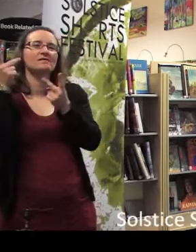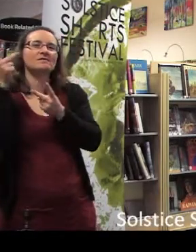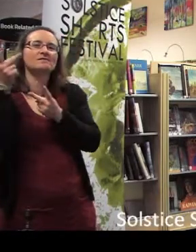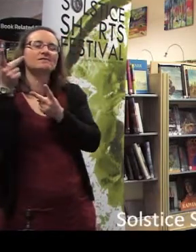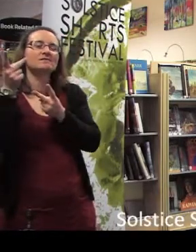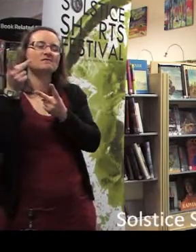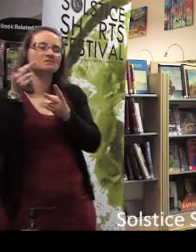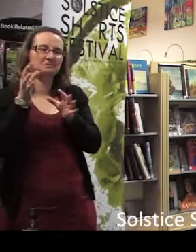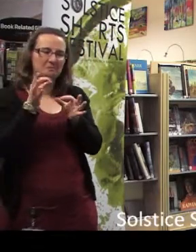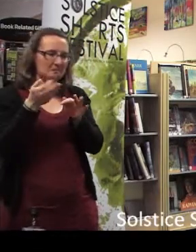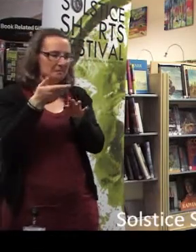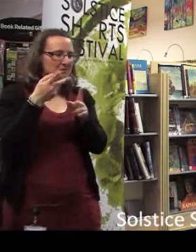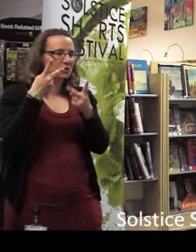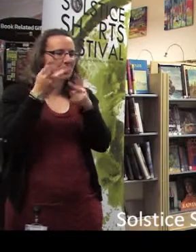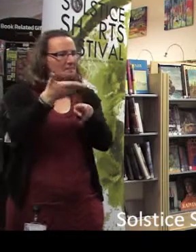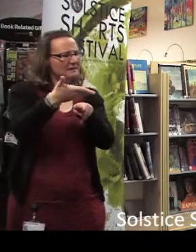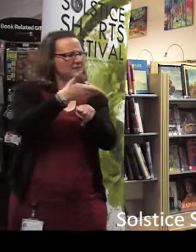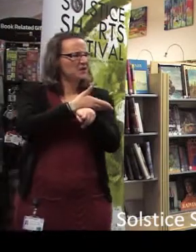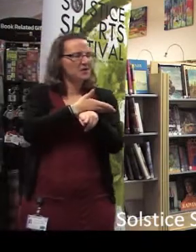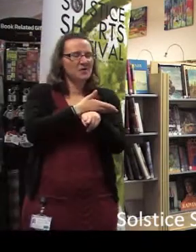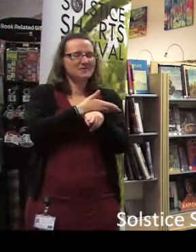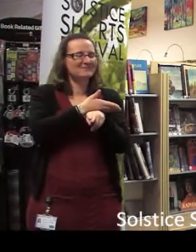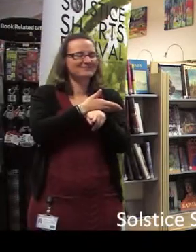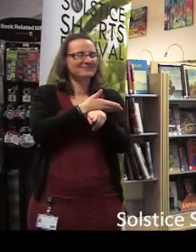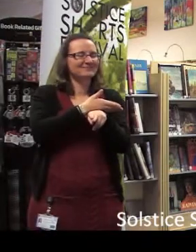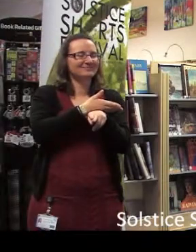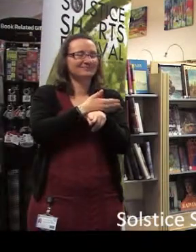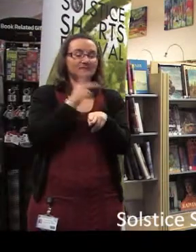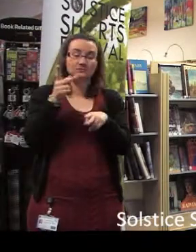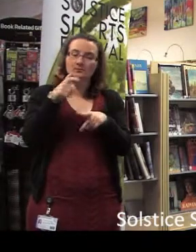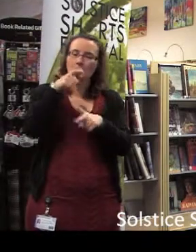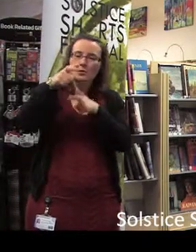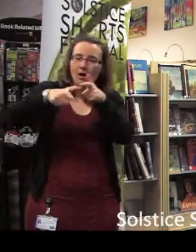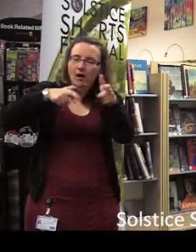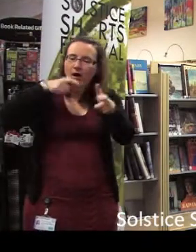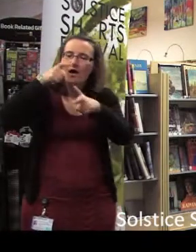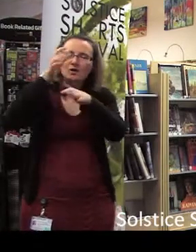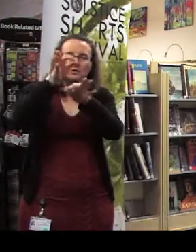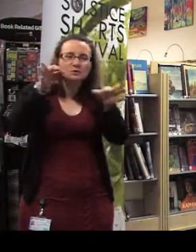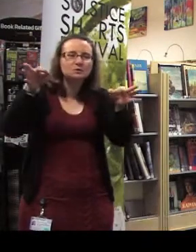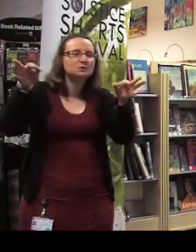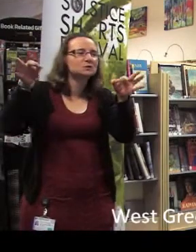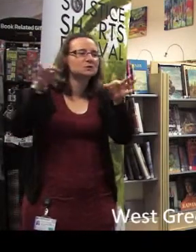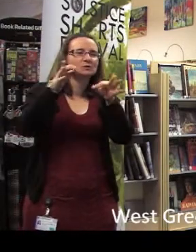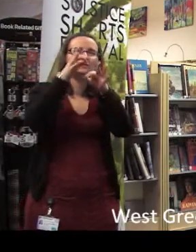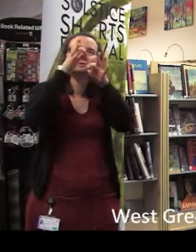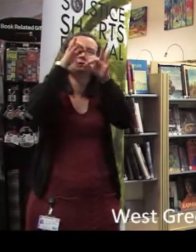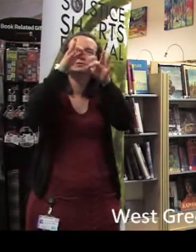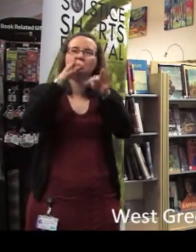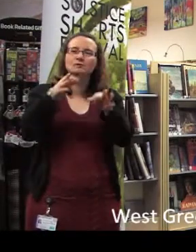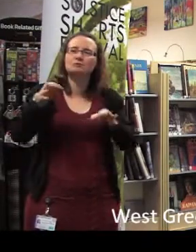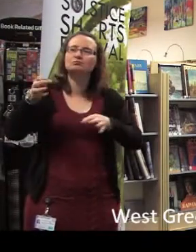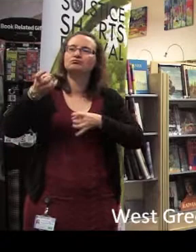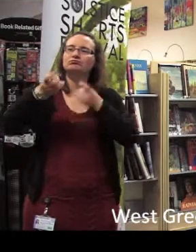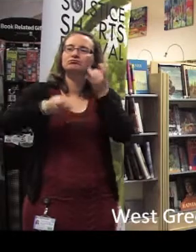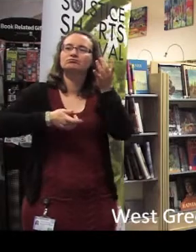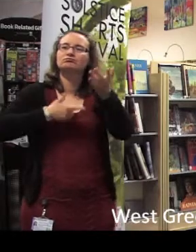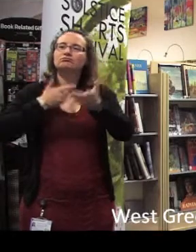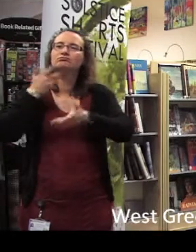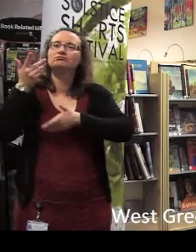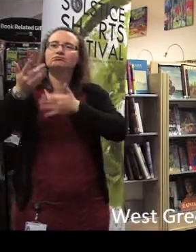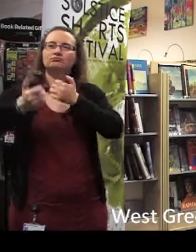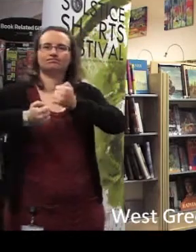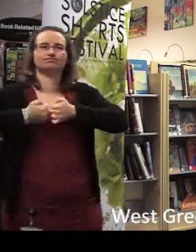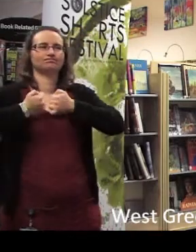before it. The words and tune are none of my own,